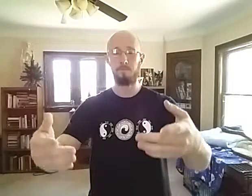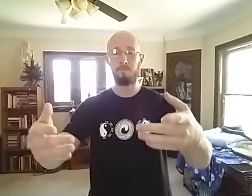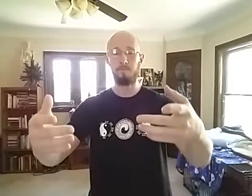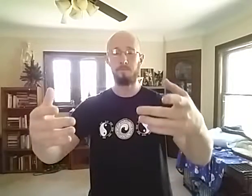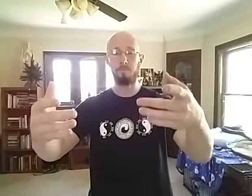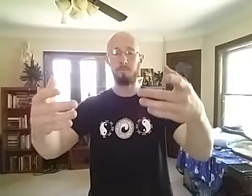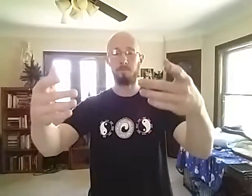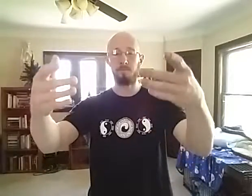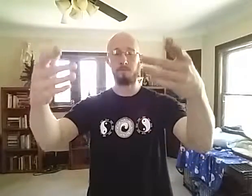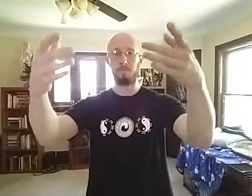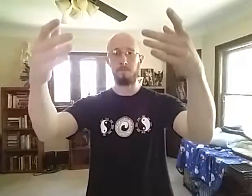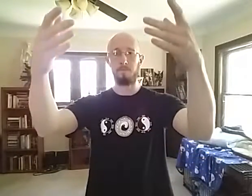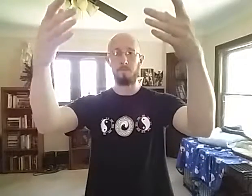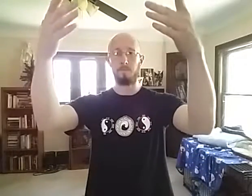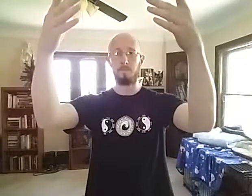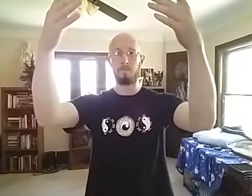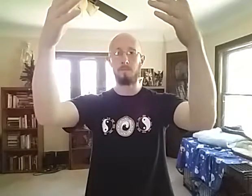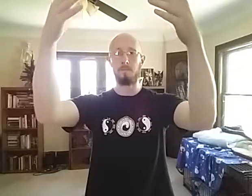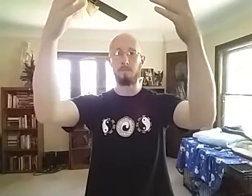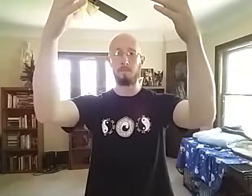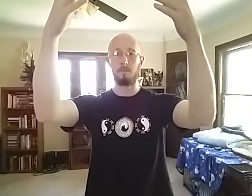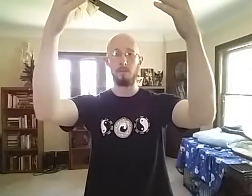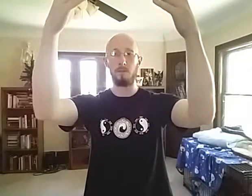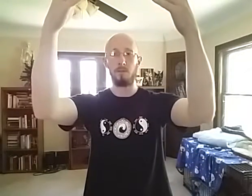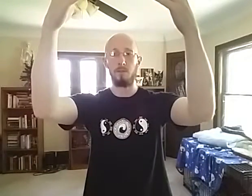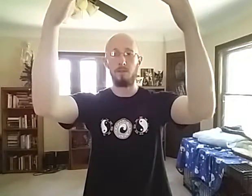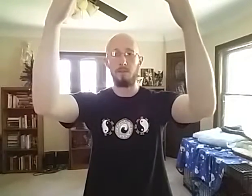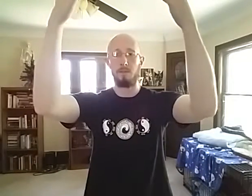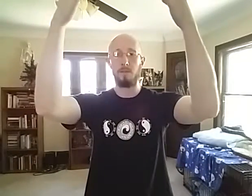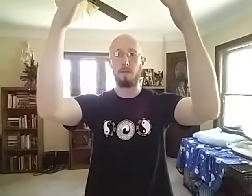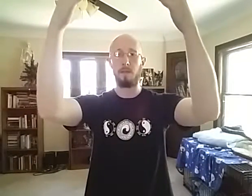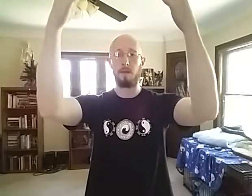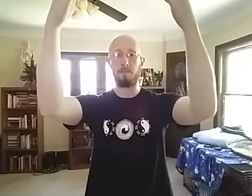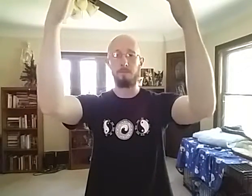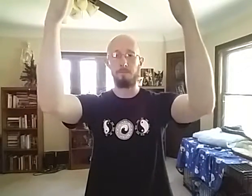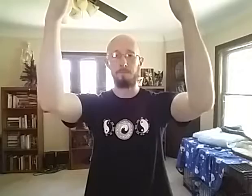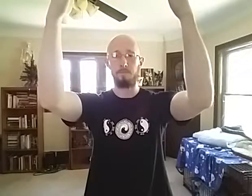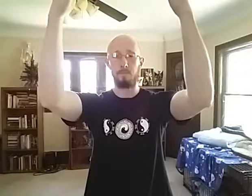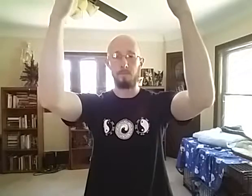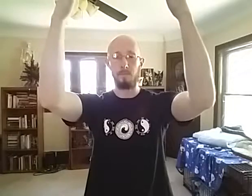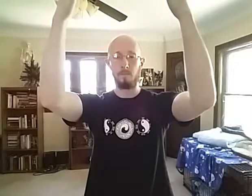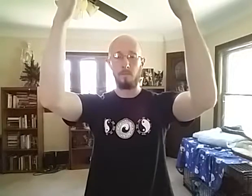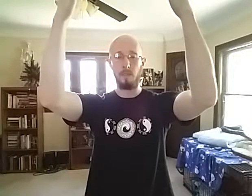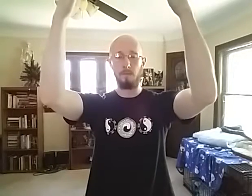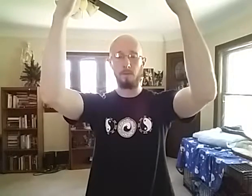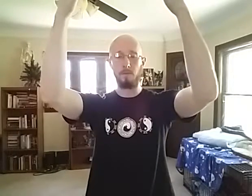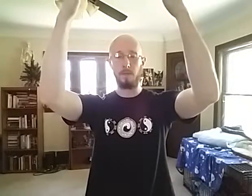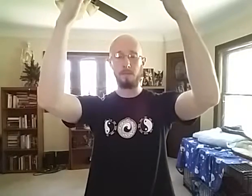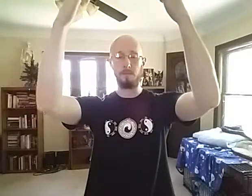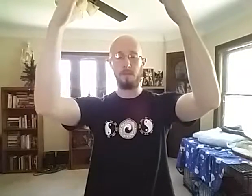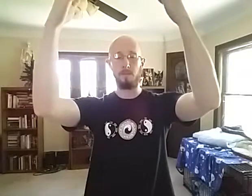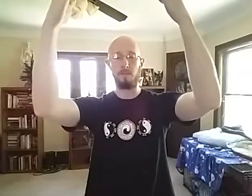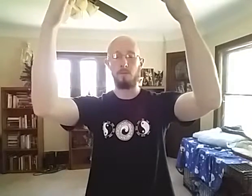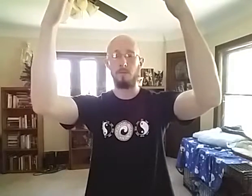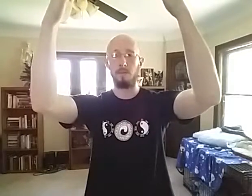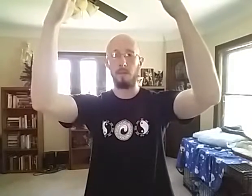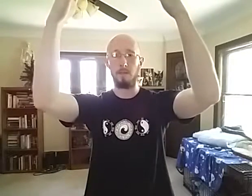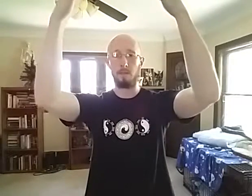let the shoulders still stay down. Even as you raise, if you need to, just readjust.